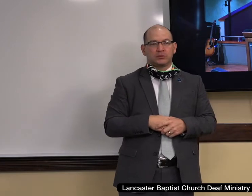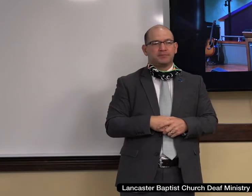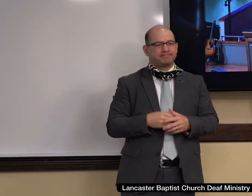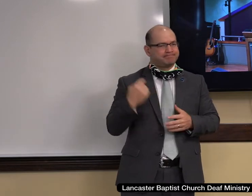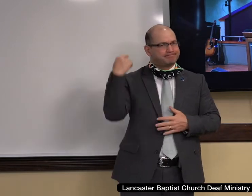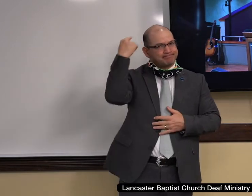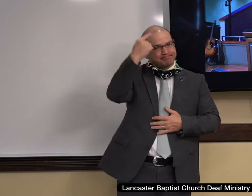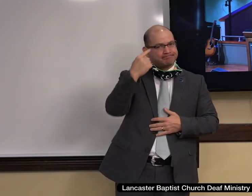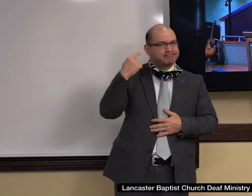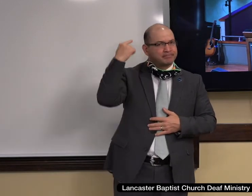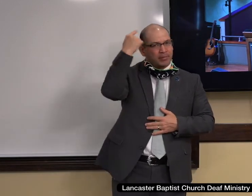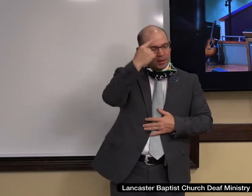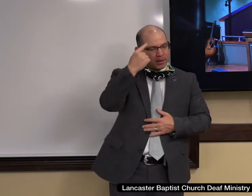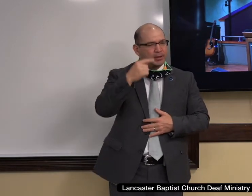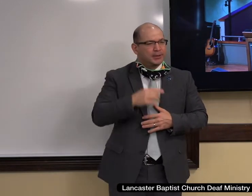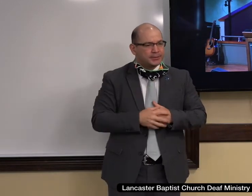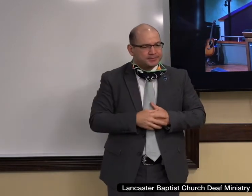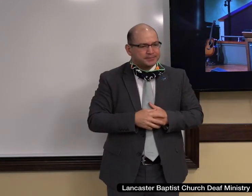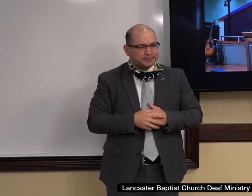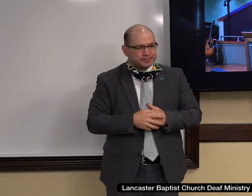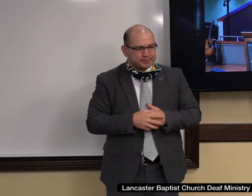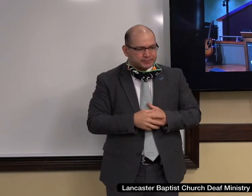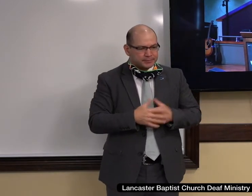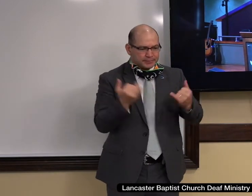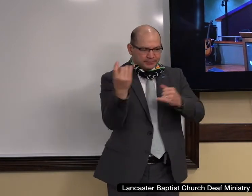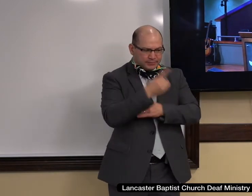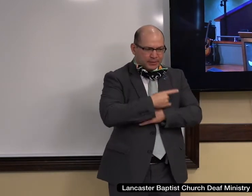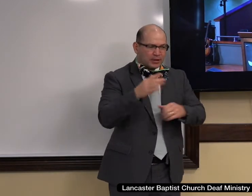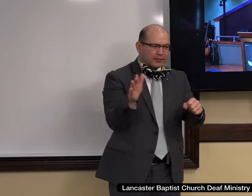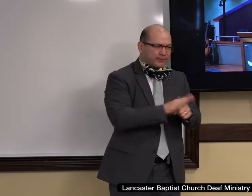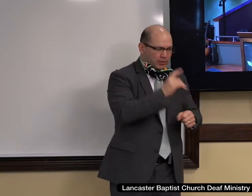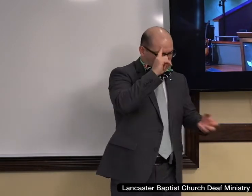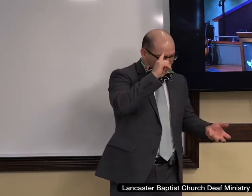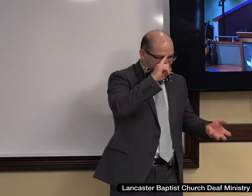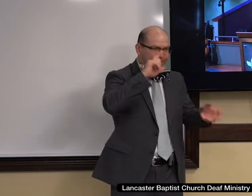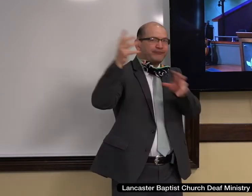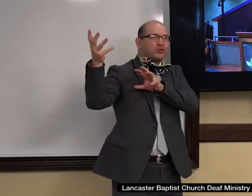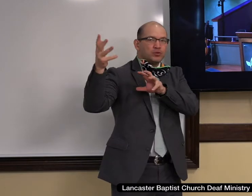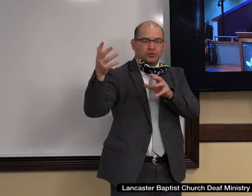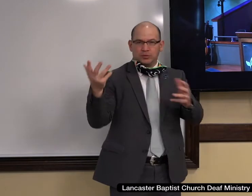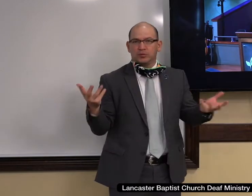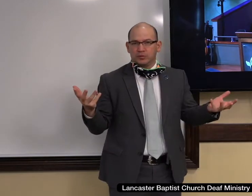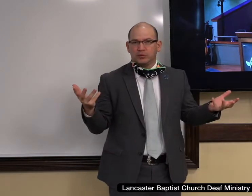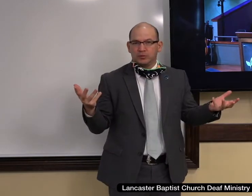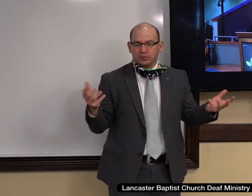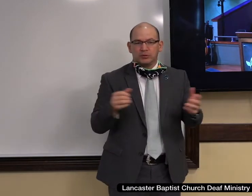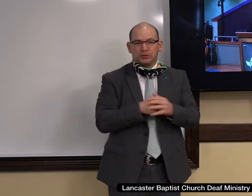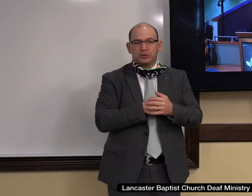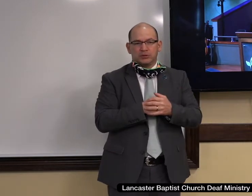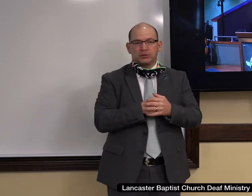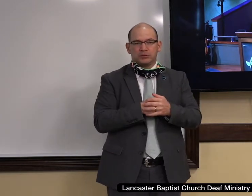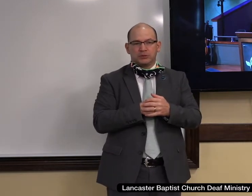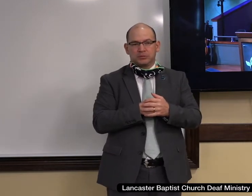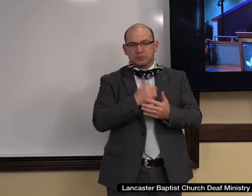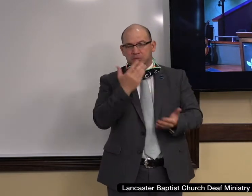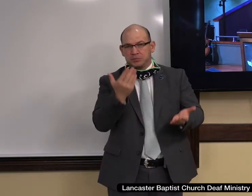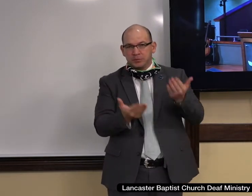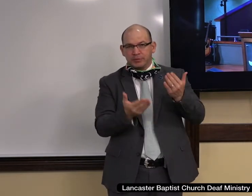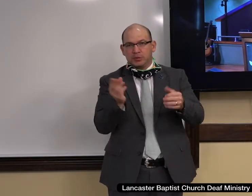avoiding the confusion there are different terms we might use or analogies we might make sometimes we use the term of the